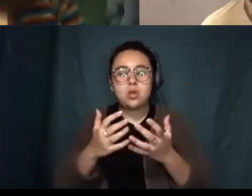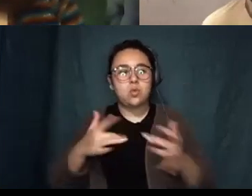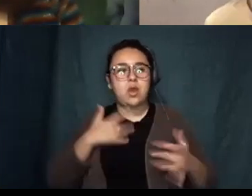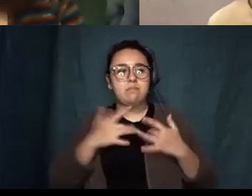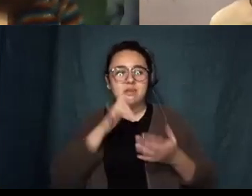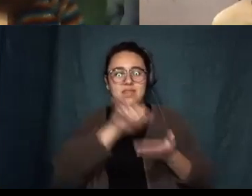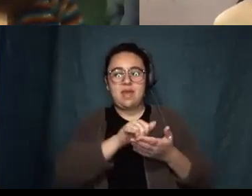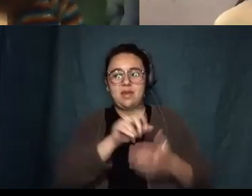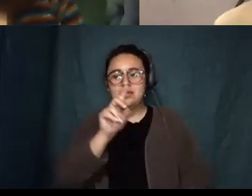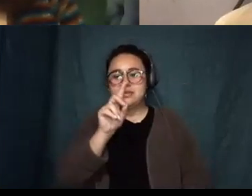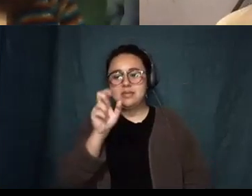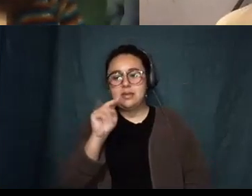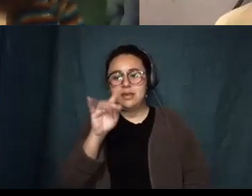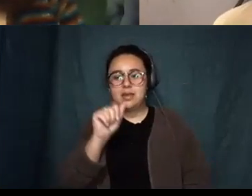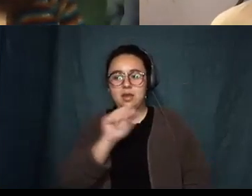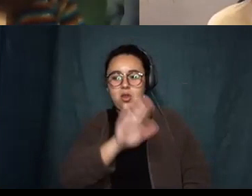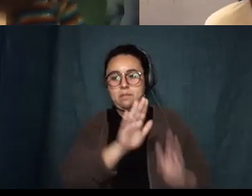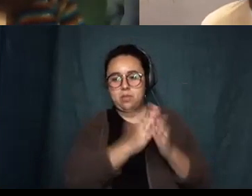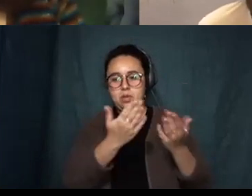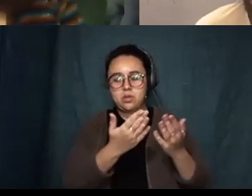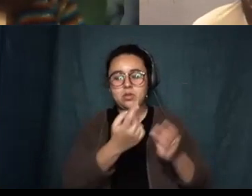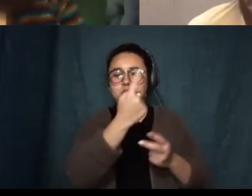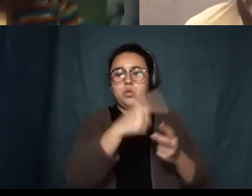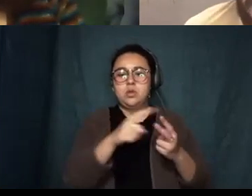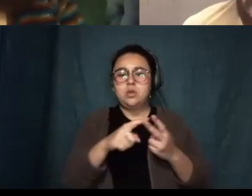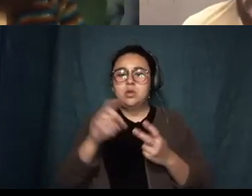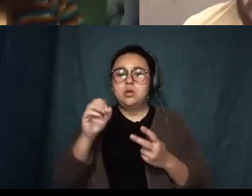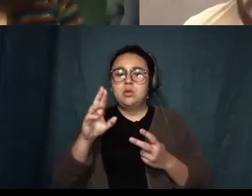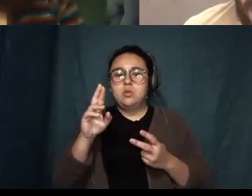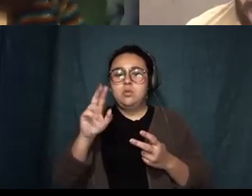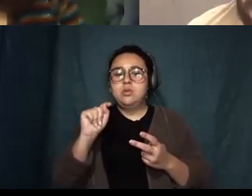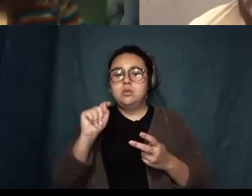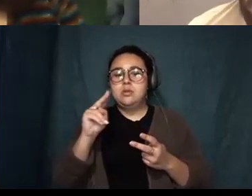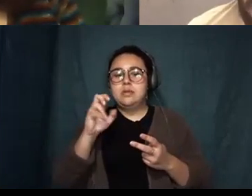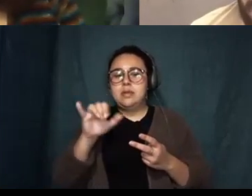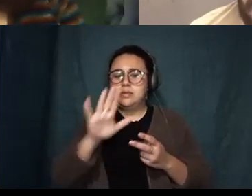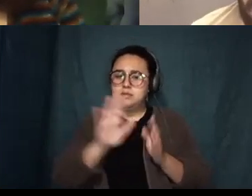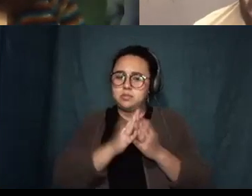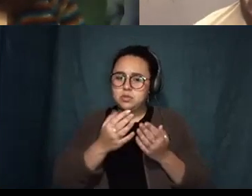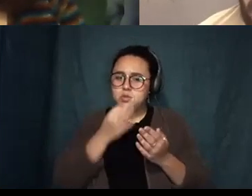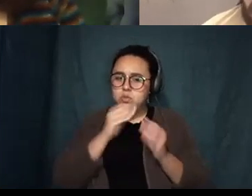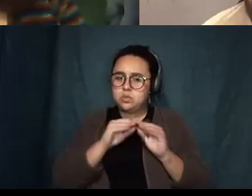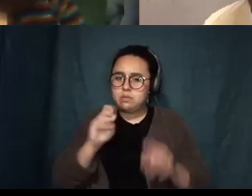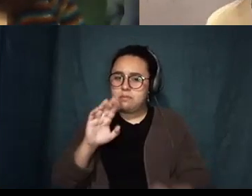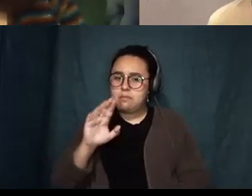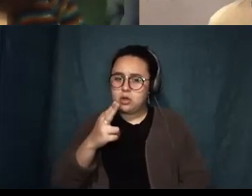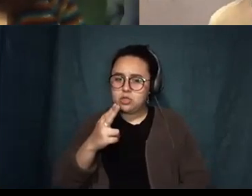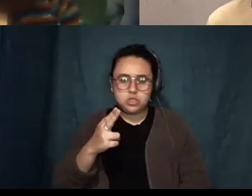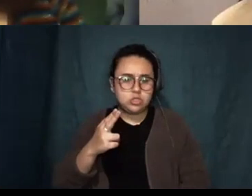hyped on that and so um yeah that's one uh Courtney's book is coming out in March is that right and I haven't gotten to